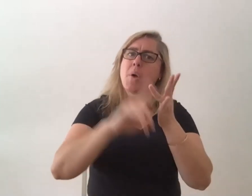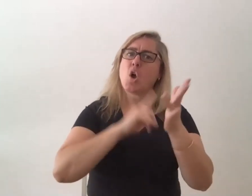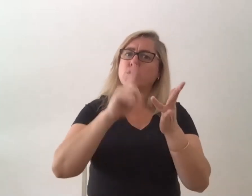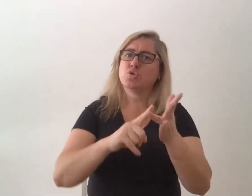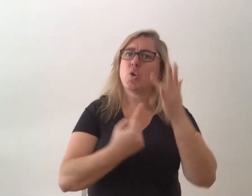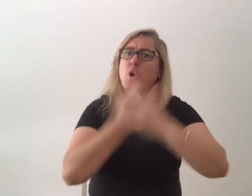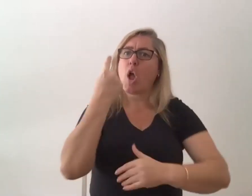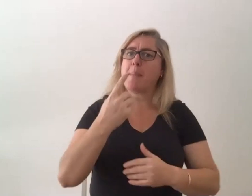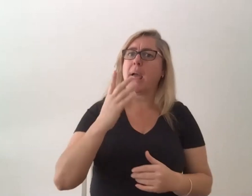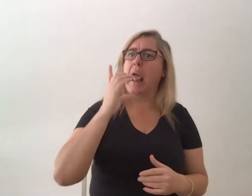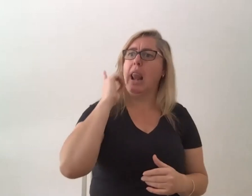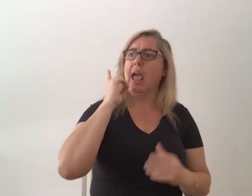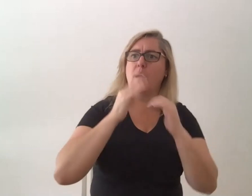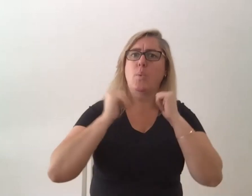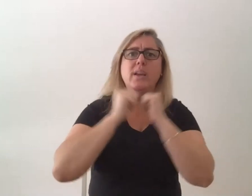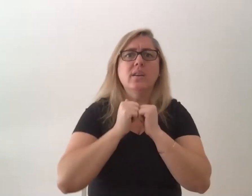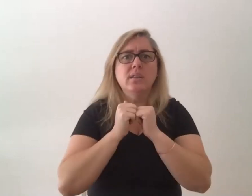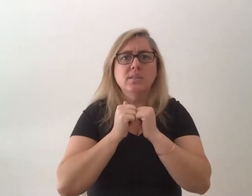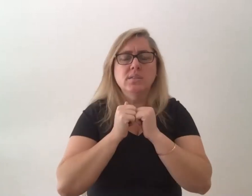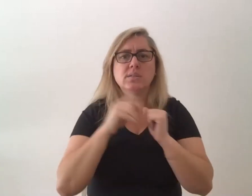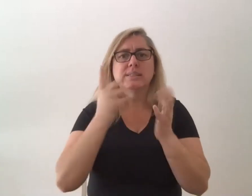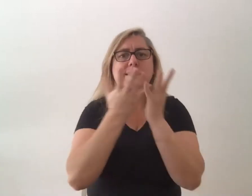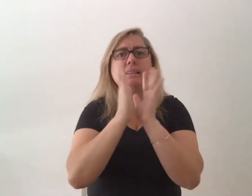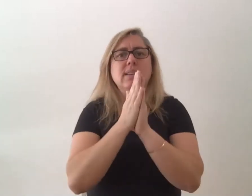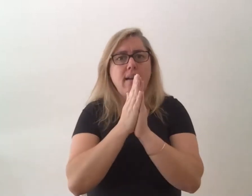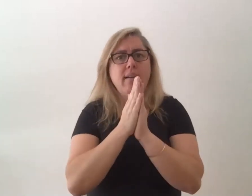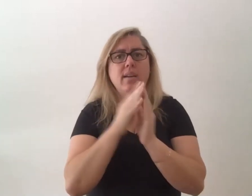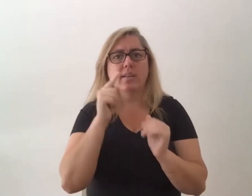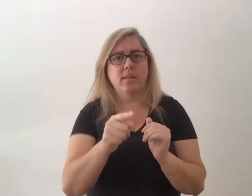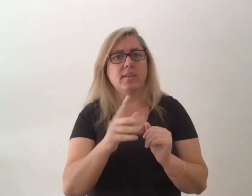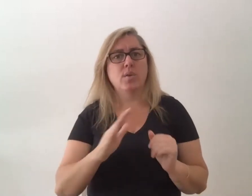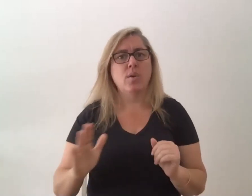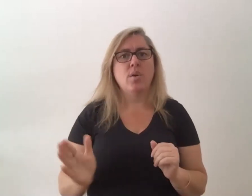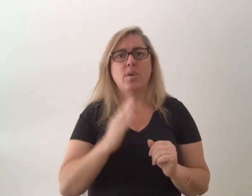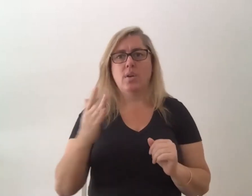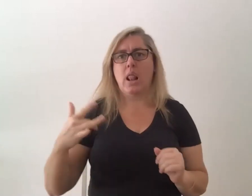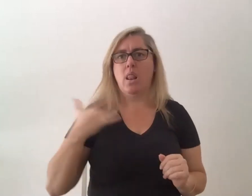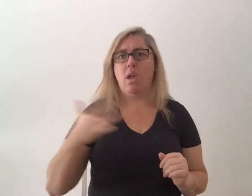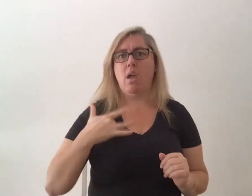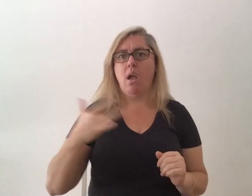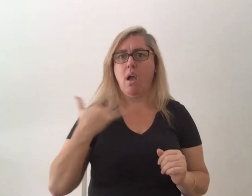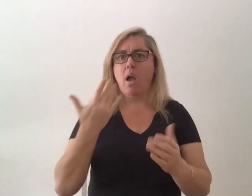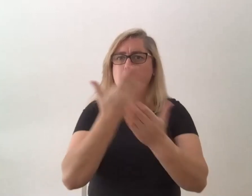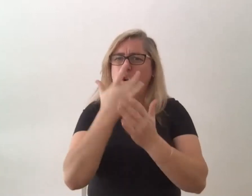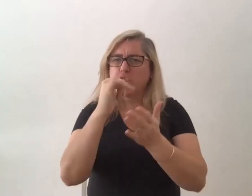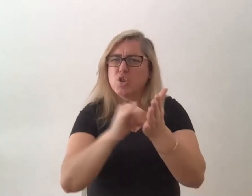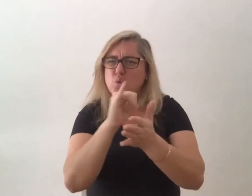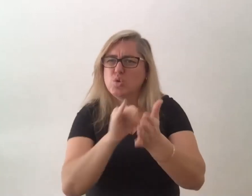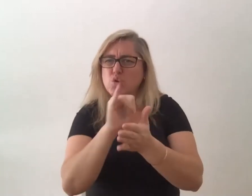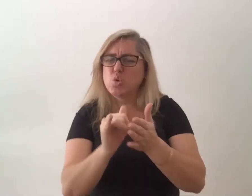on sunday i think um and it was all it was live on youtube or happened on youtube um